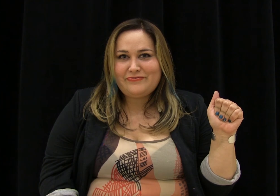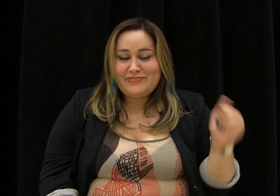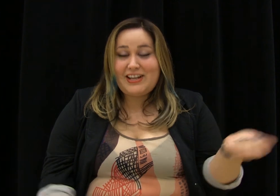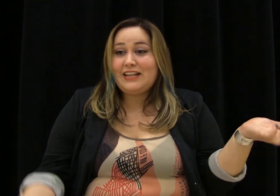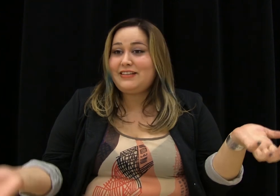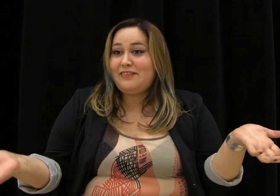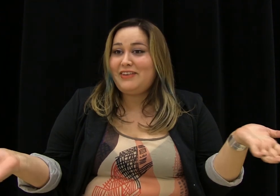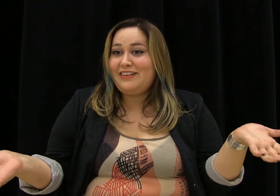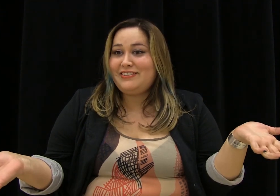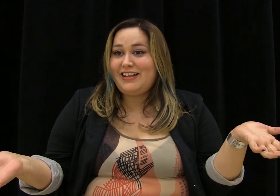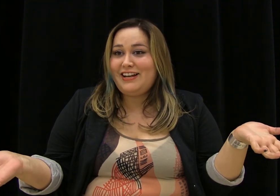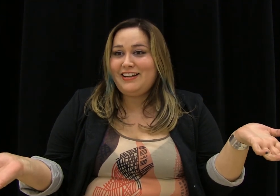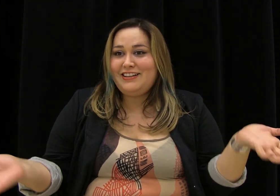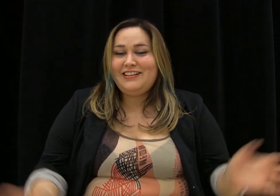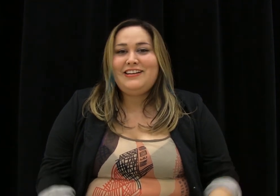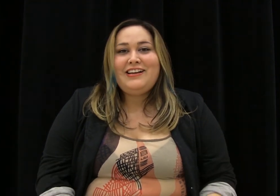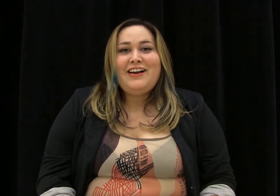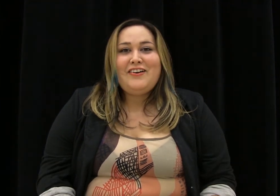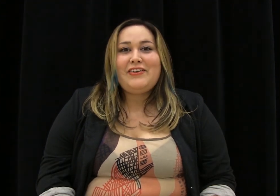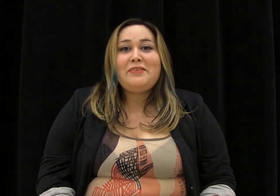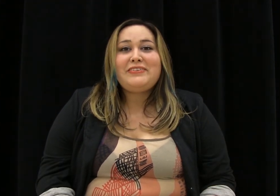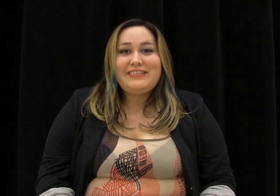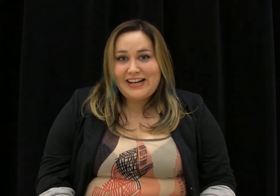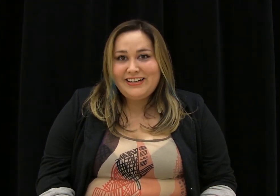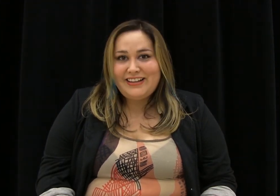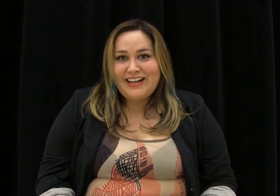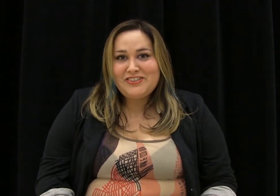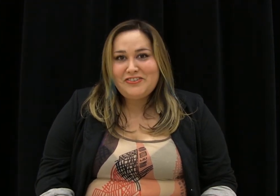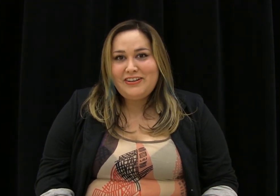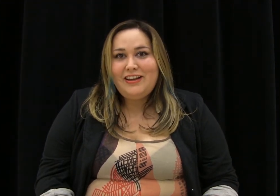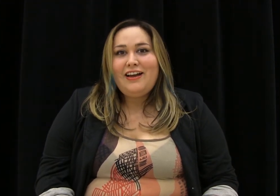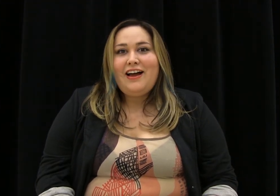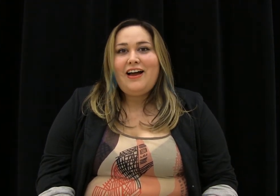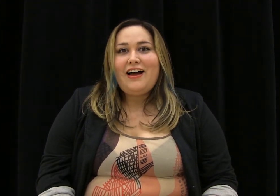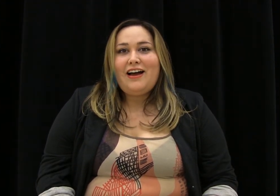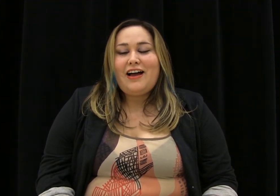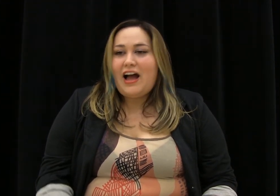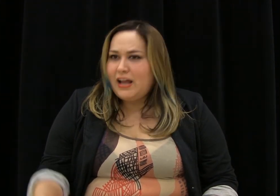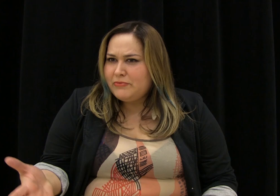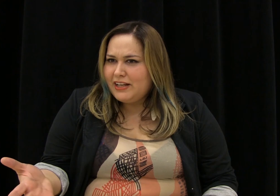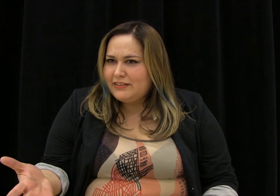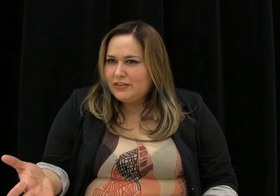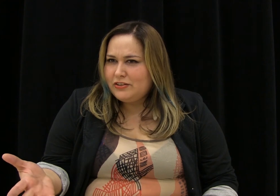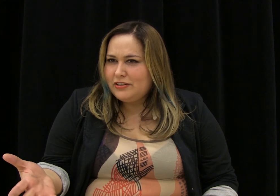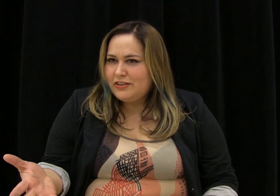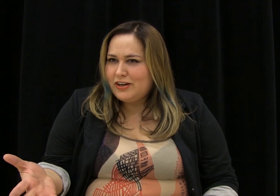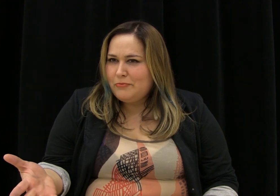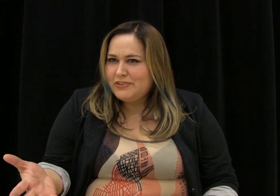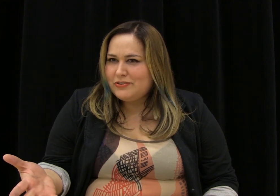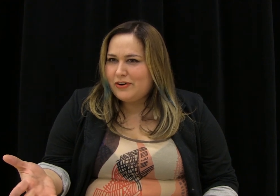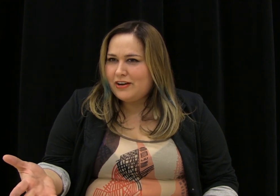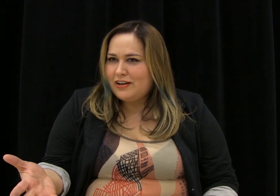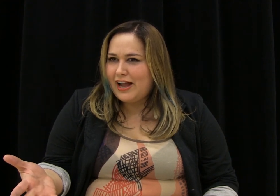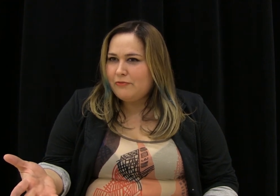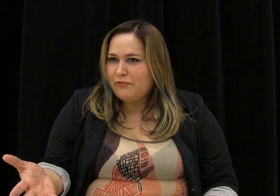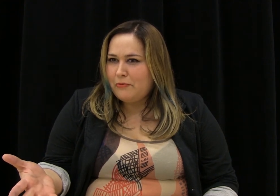Can I say, my name is Tania? My name is Tania Saracho. I am the Latino Theater Commons or I am from?